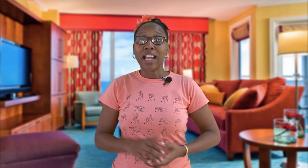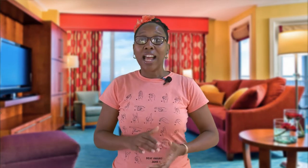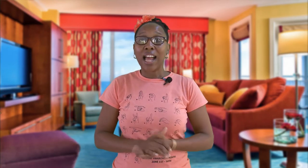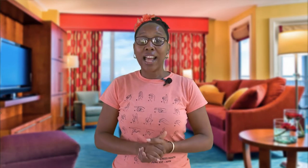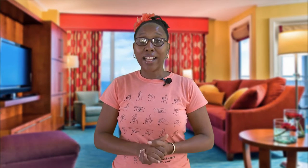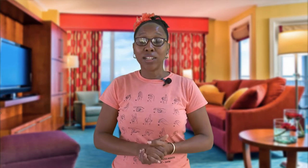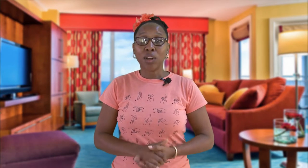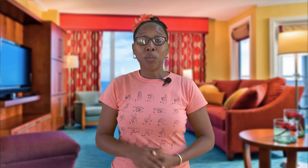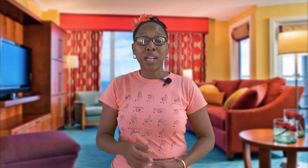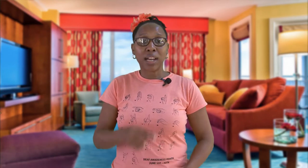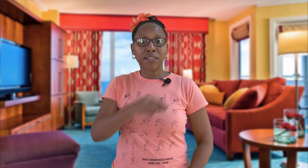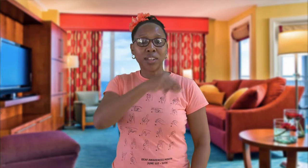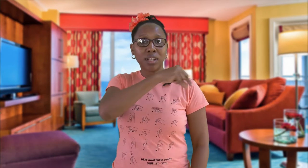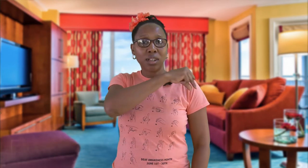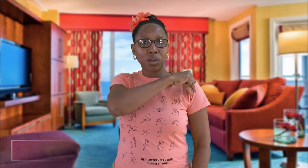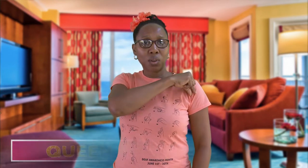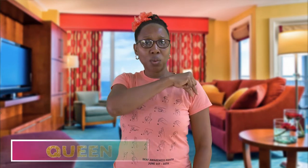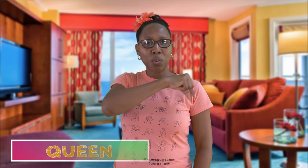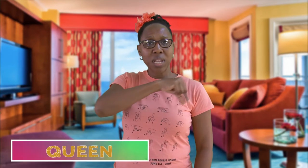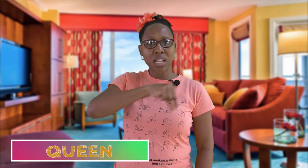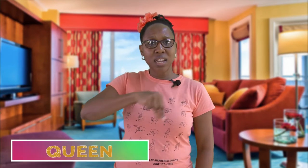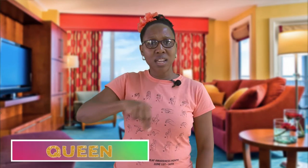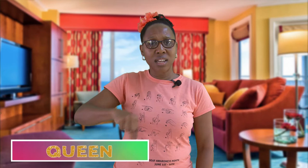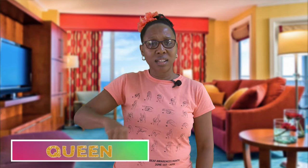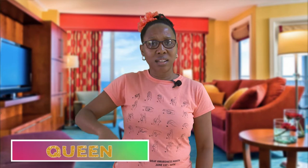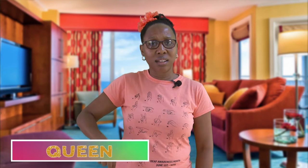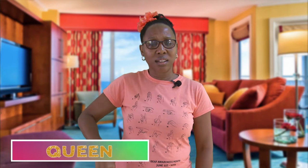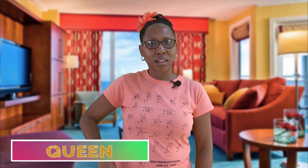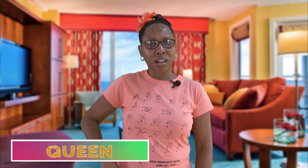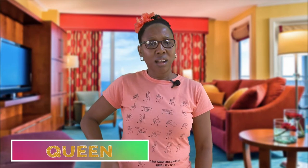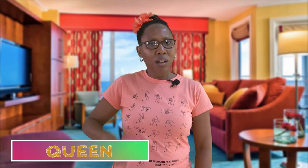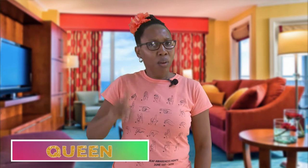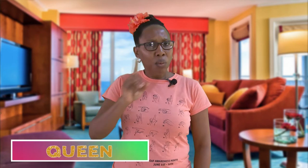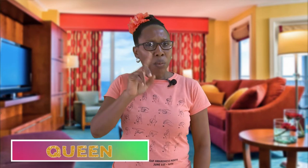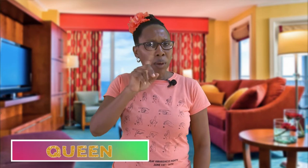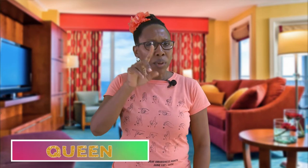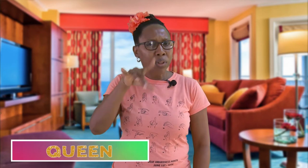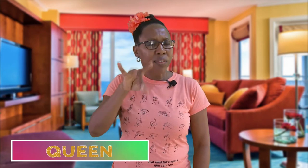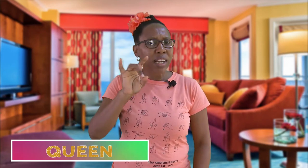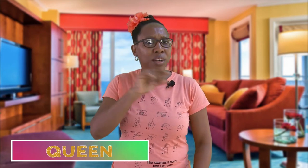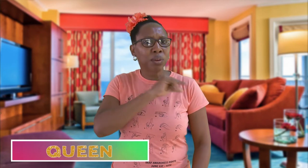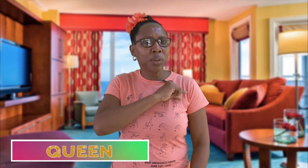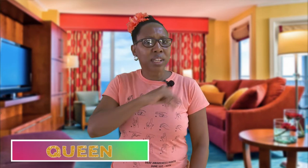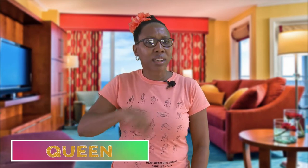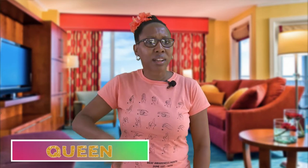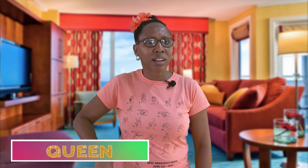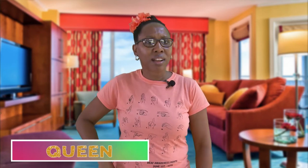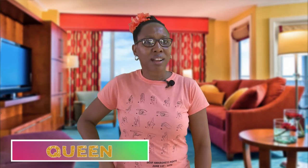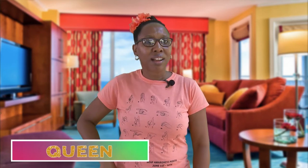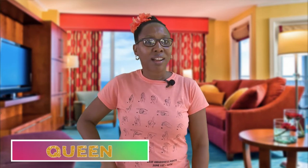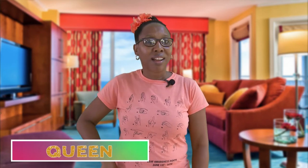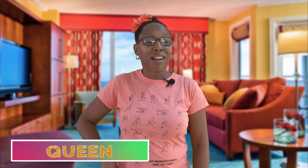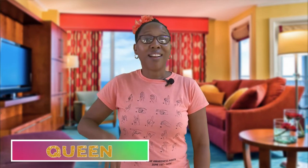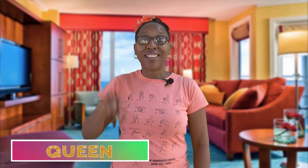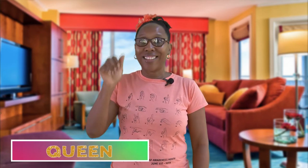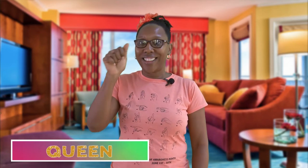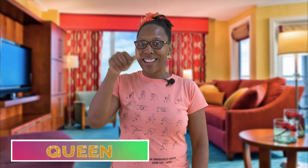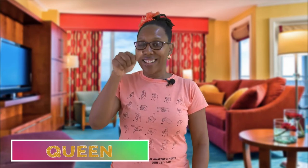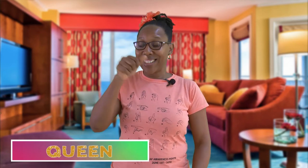and we have the queen where would you find a queen a